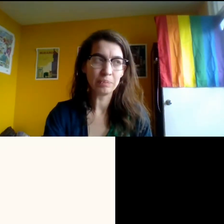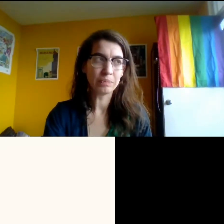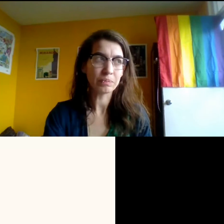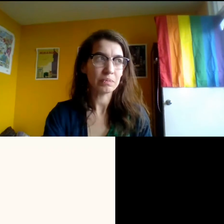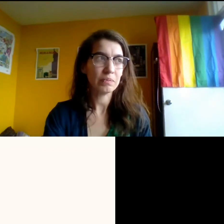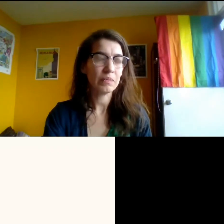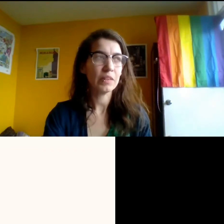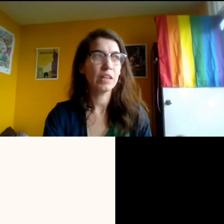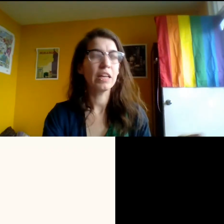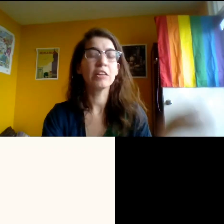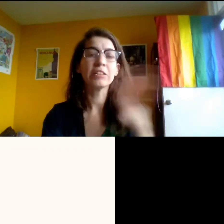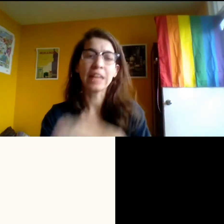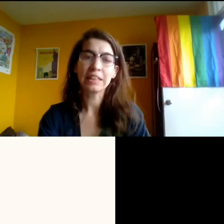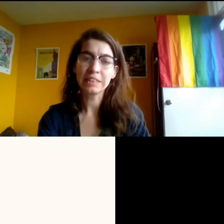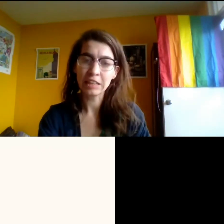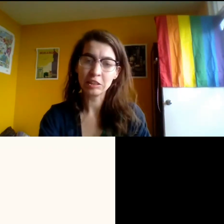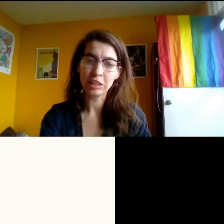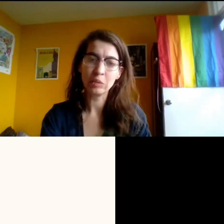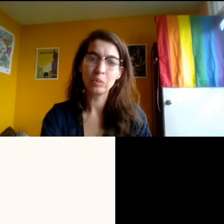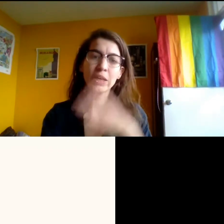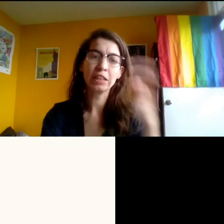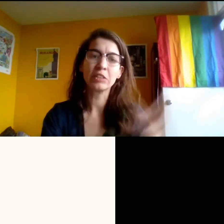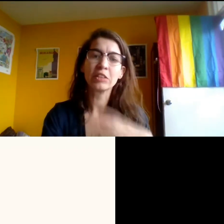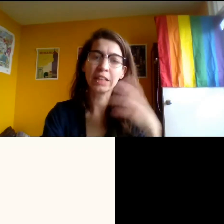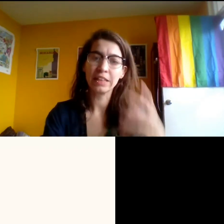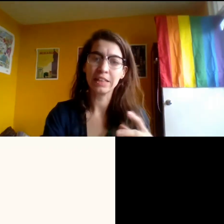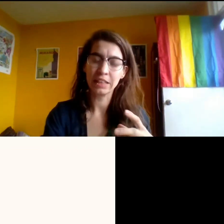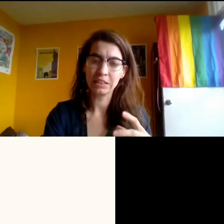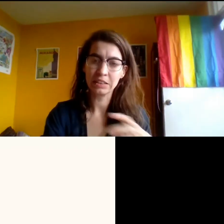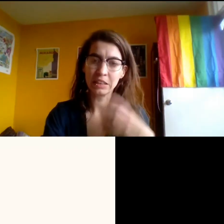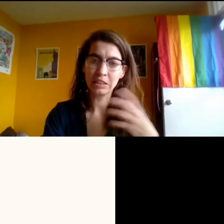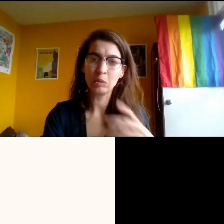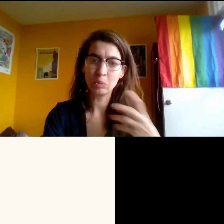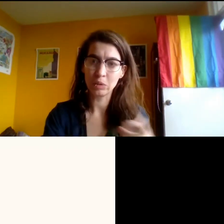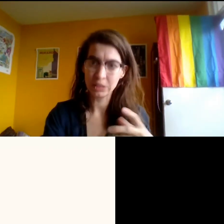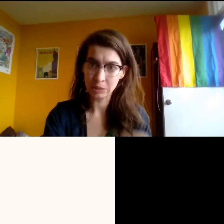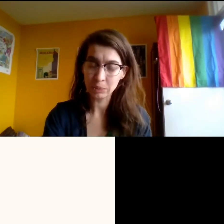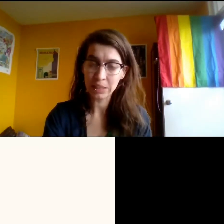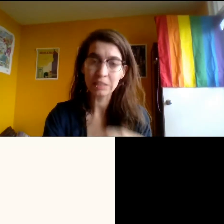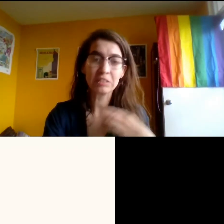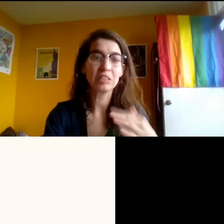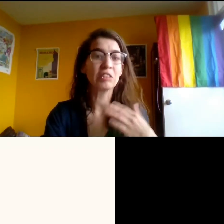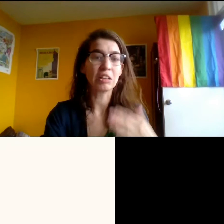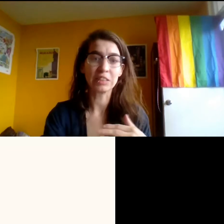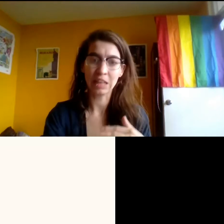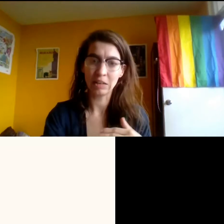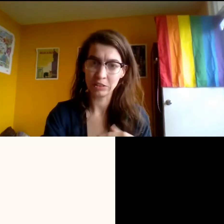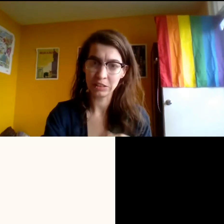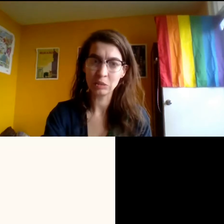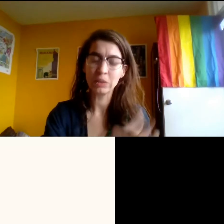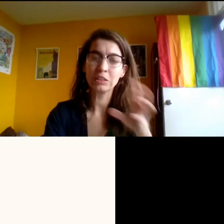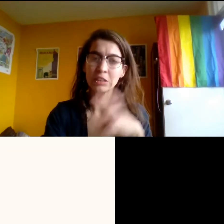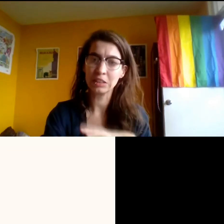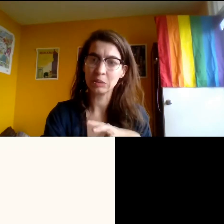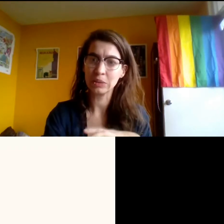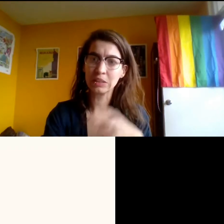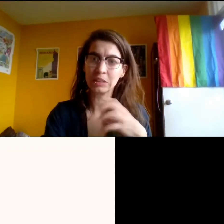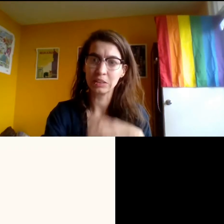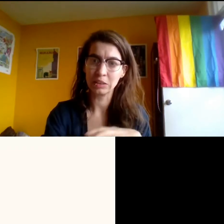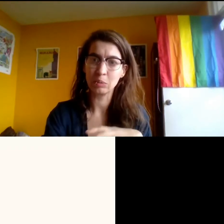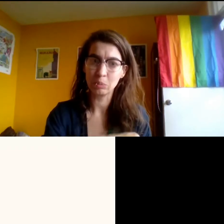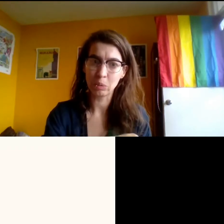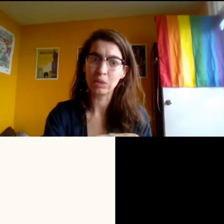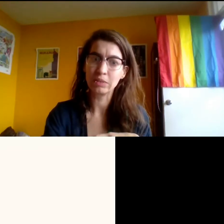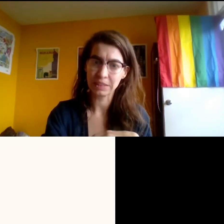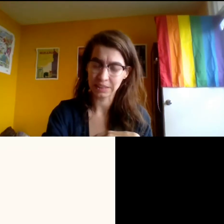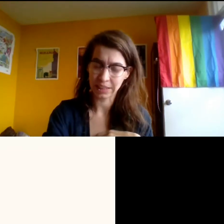um, in our next session, we can look at things a little more deeply. There's a lot to cover in this one. So this one